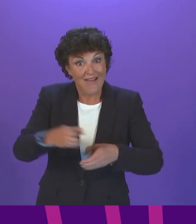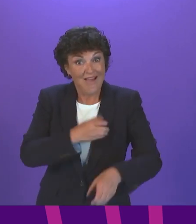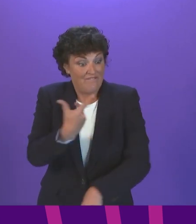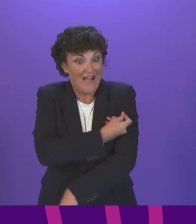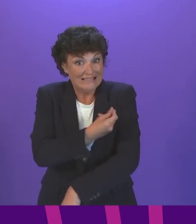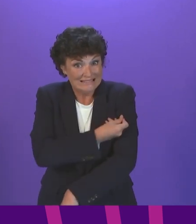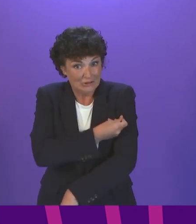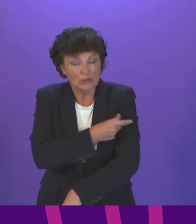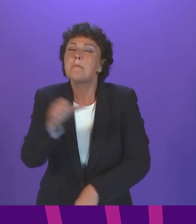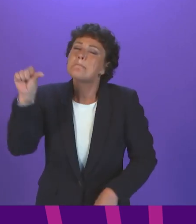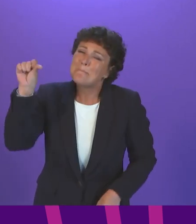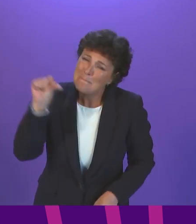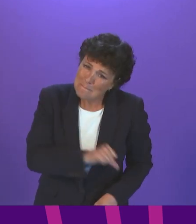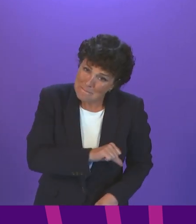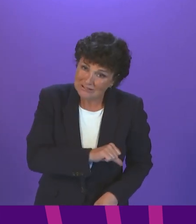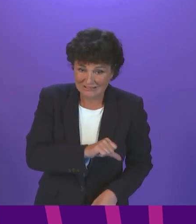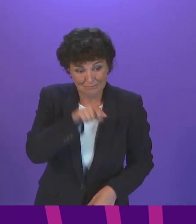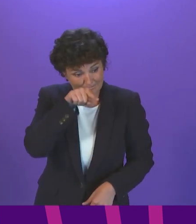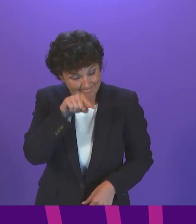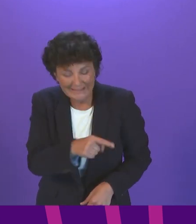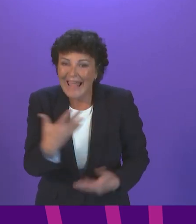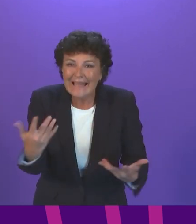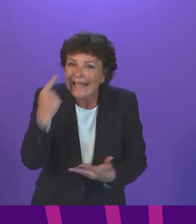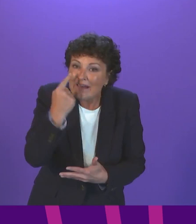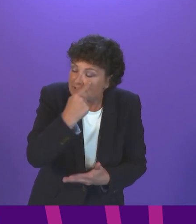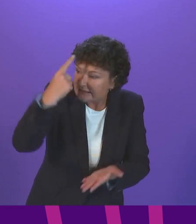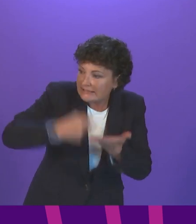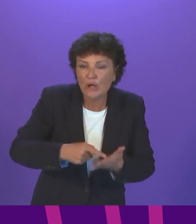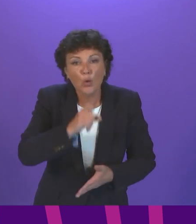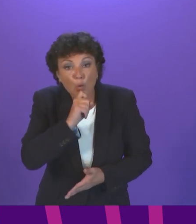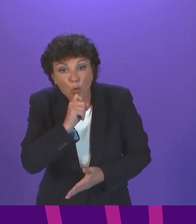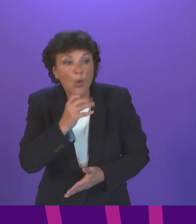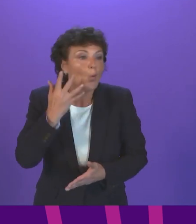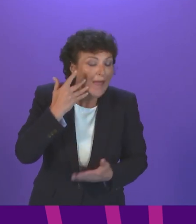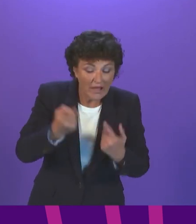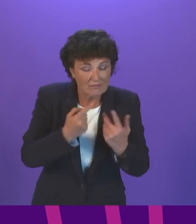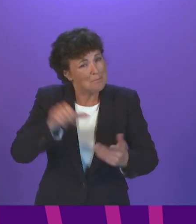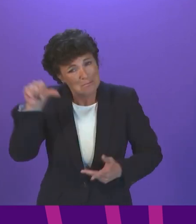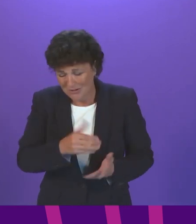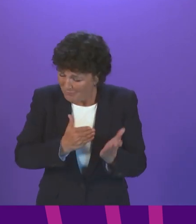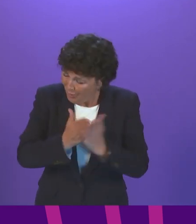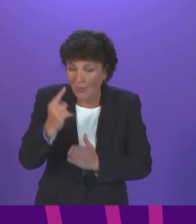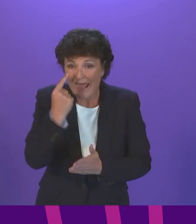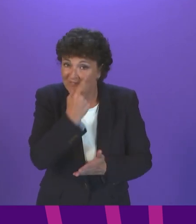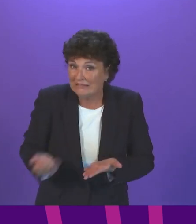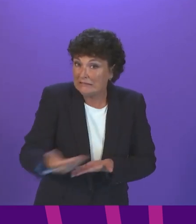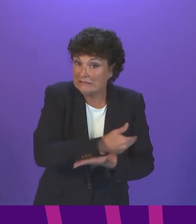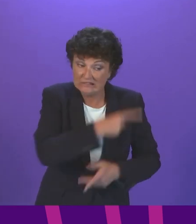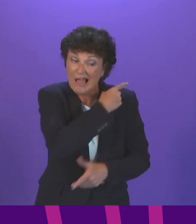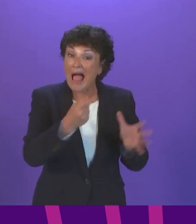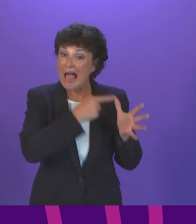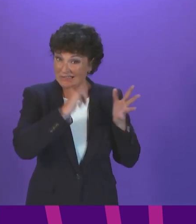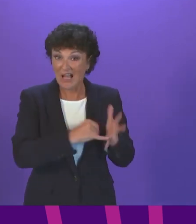that clinical and expert evidence. Anasarwar previously suggested that the Scottish Government should just act